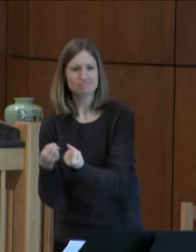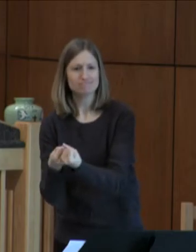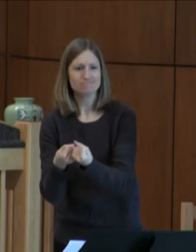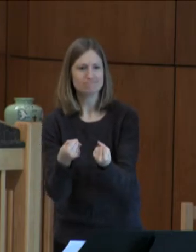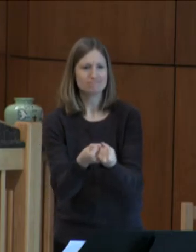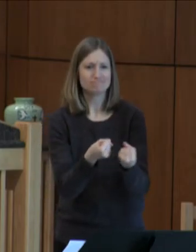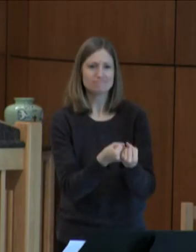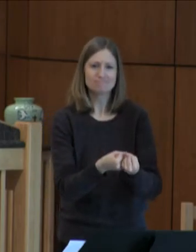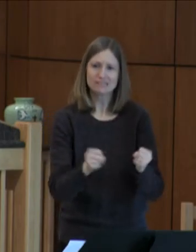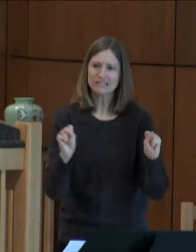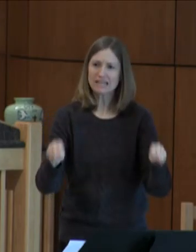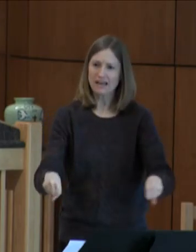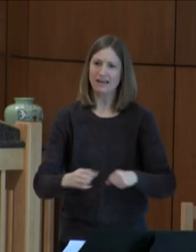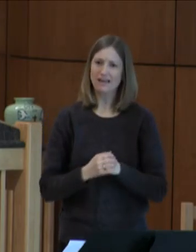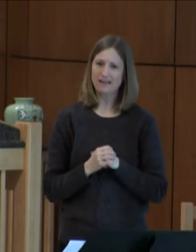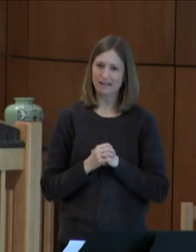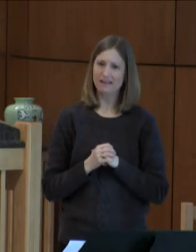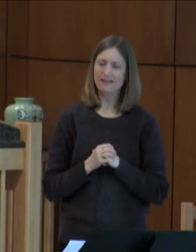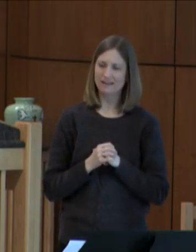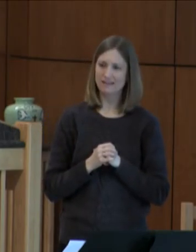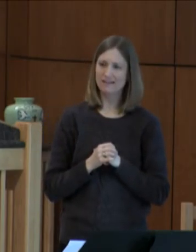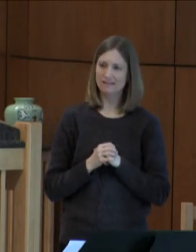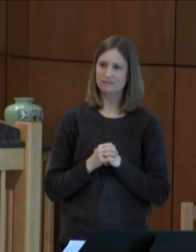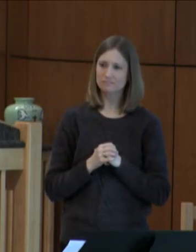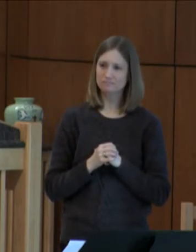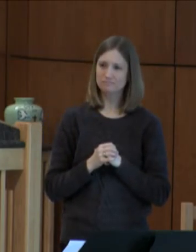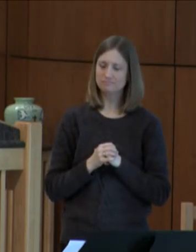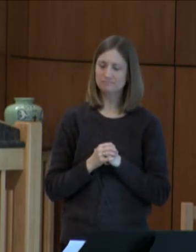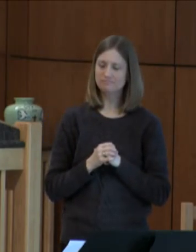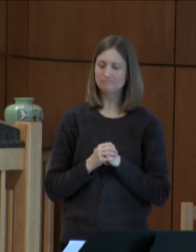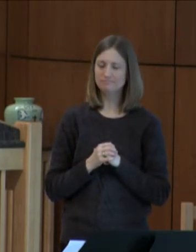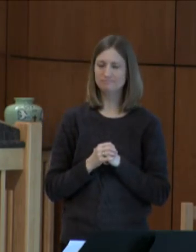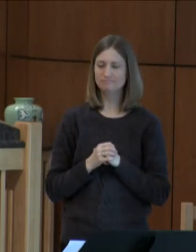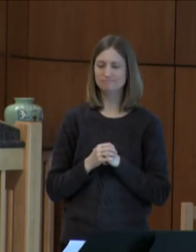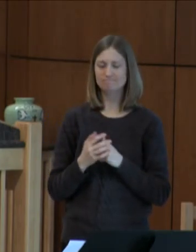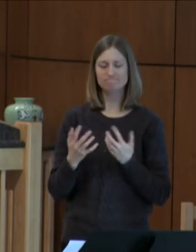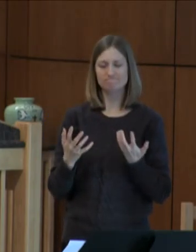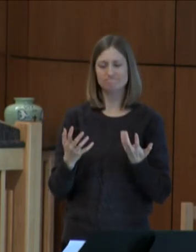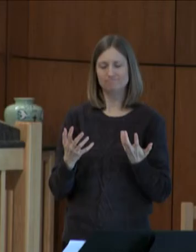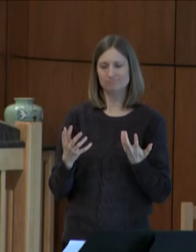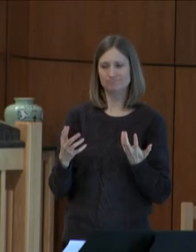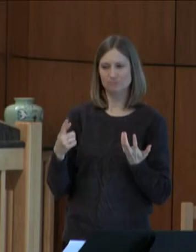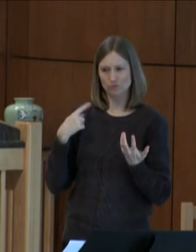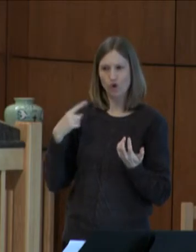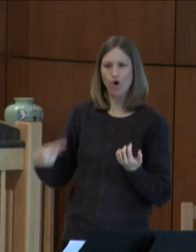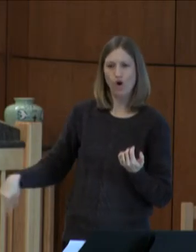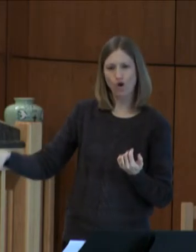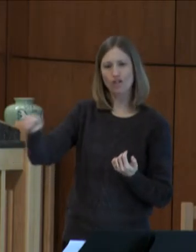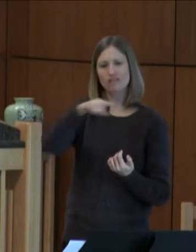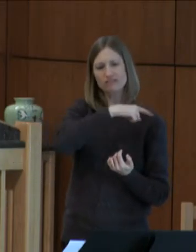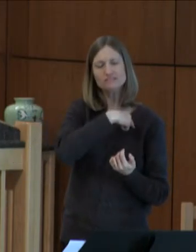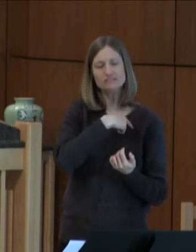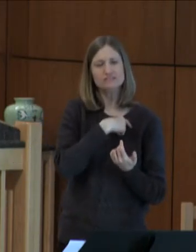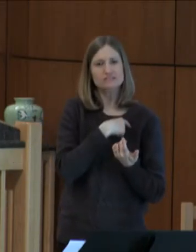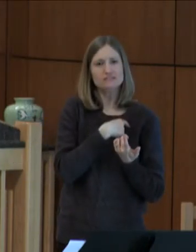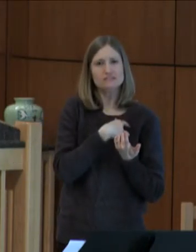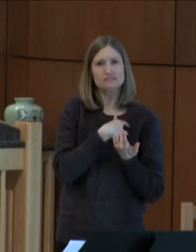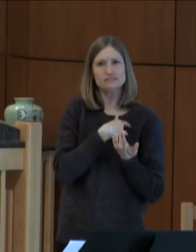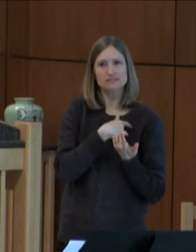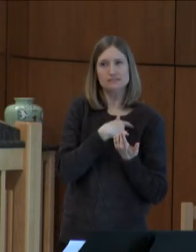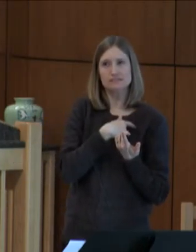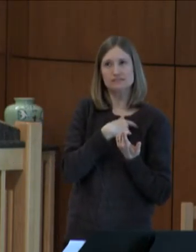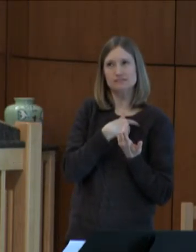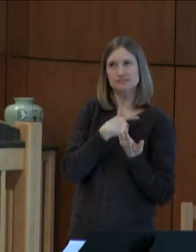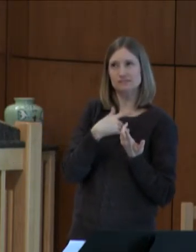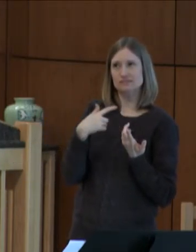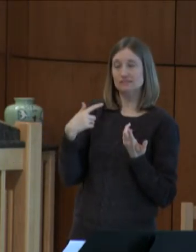support system for you. All of us have been freed to be able to be who